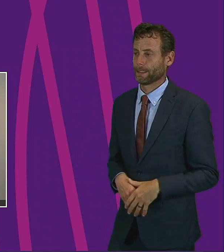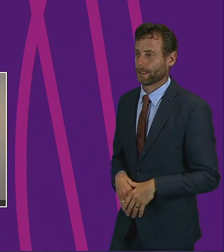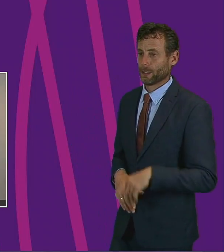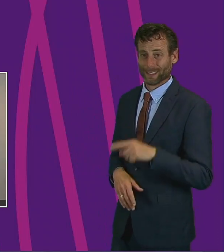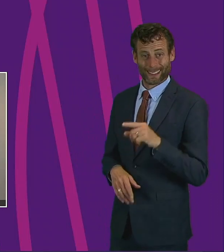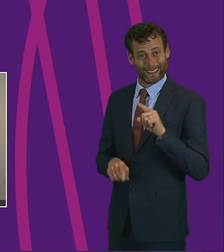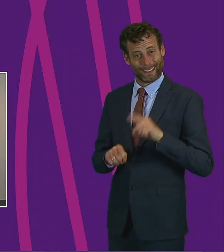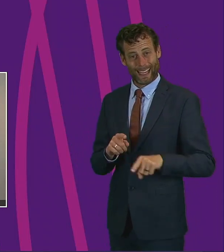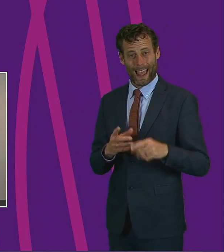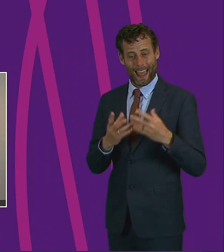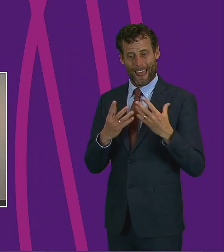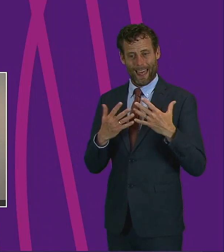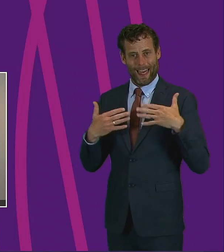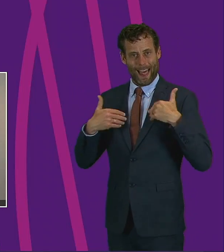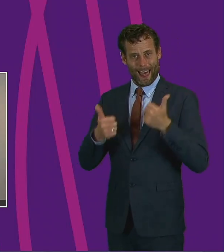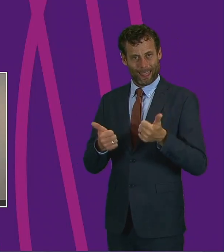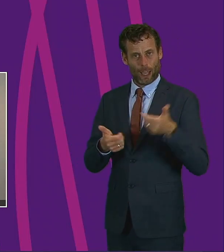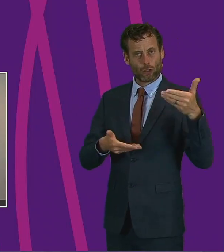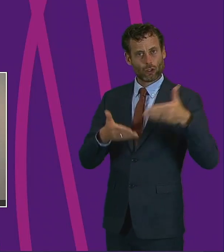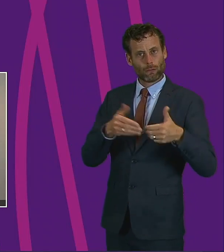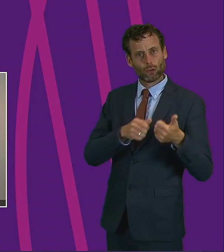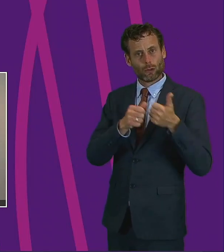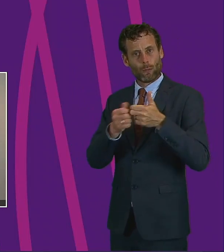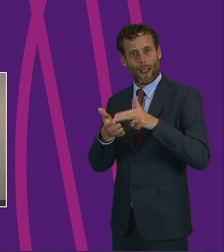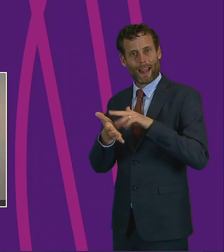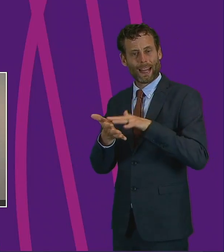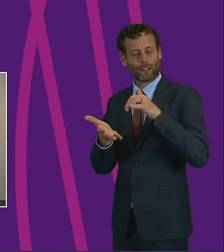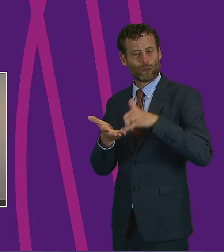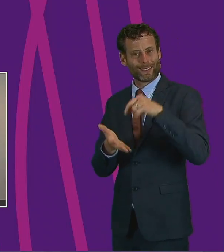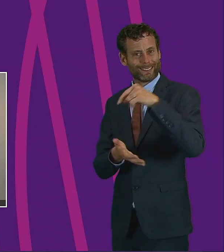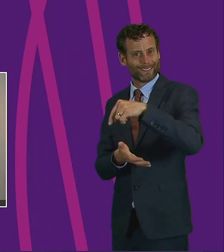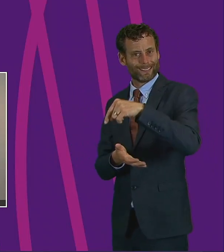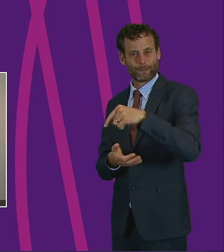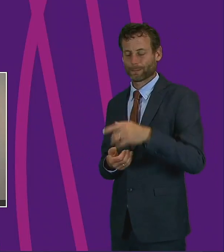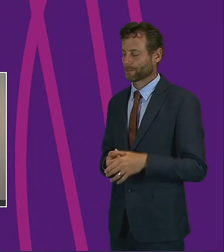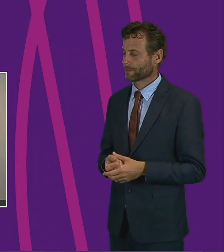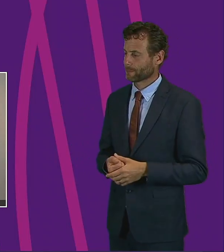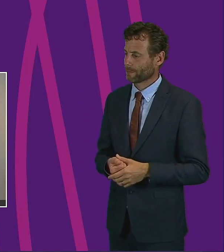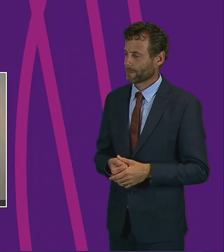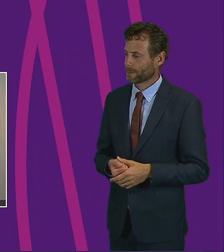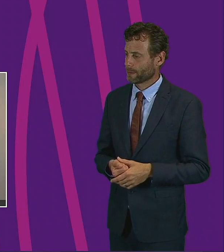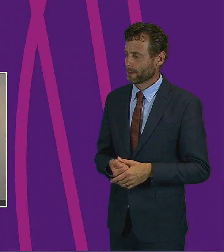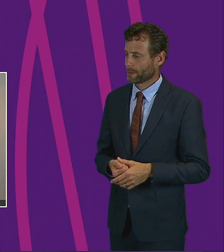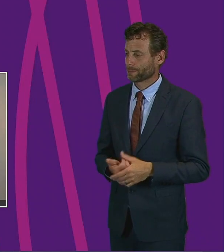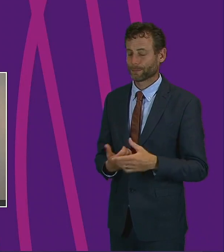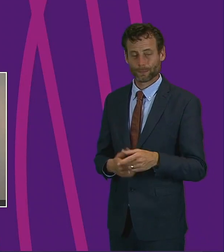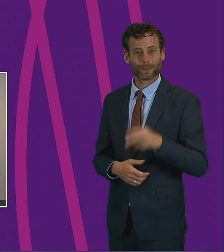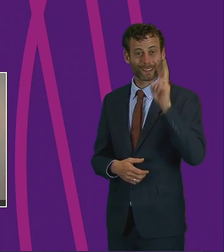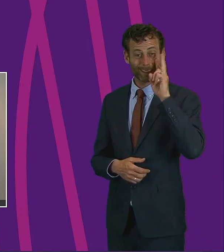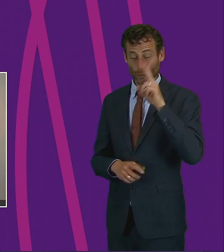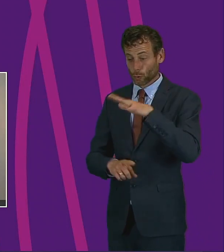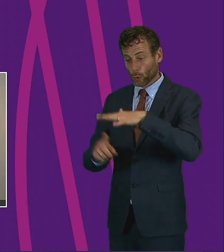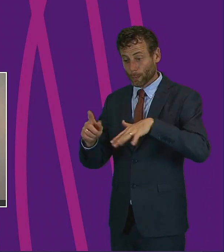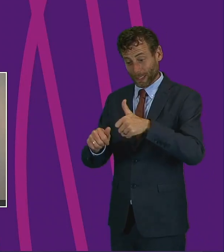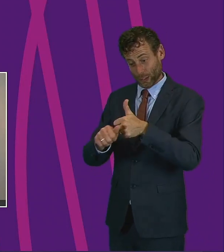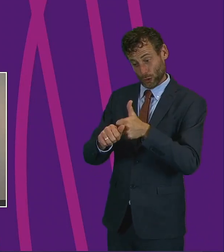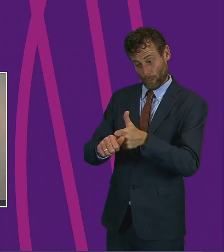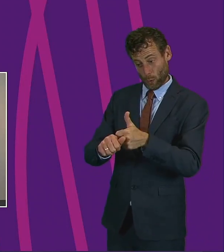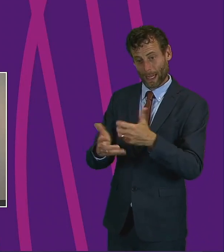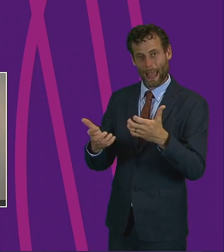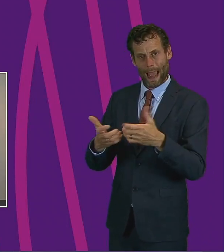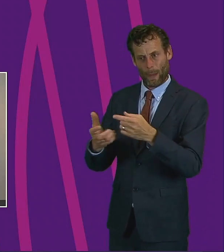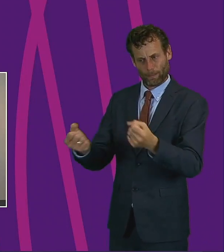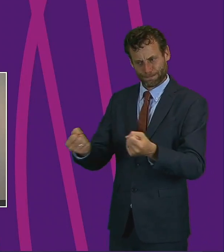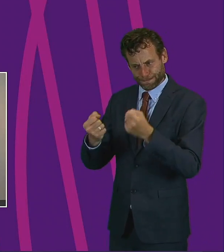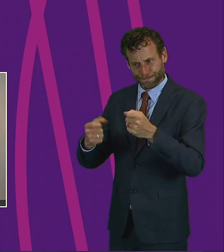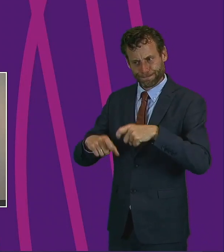alleviate pressure on NHS and support their communities when they need it most. Much of the support for our communities to become resilient in health, social